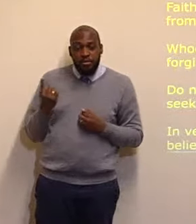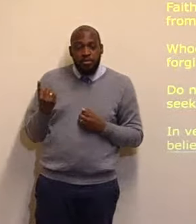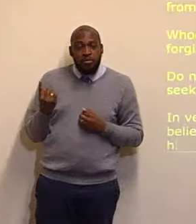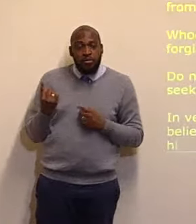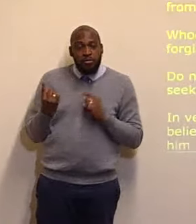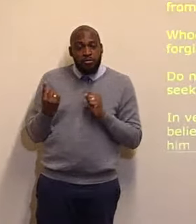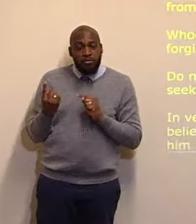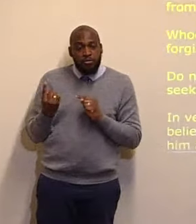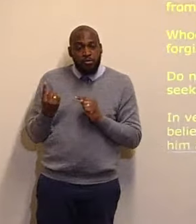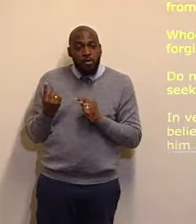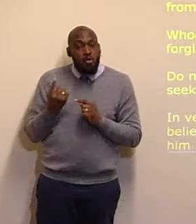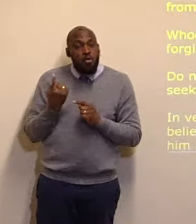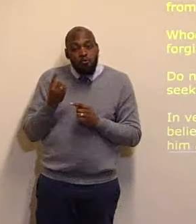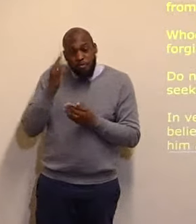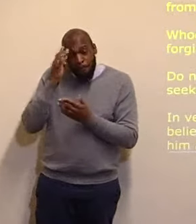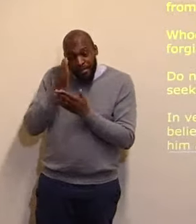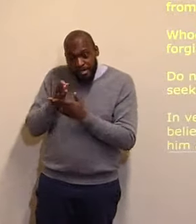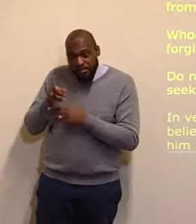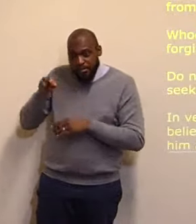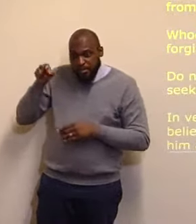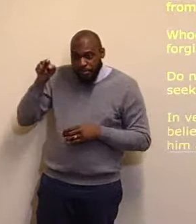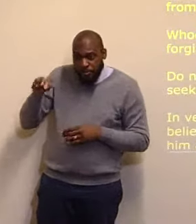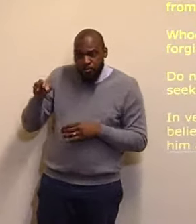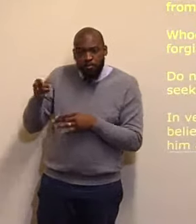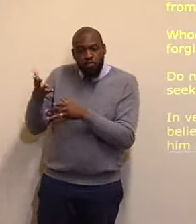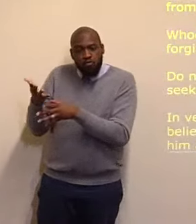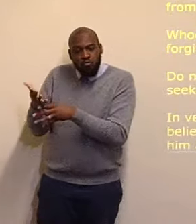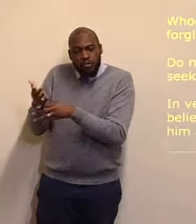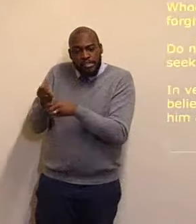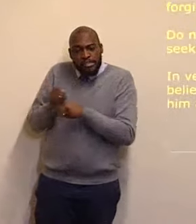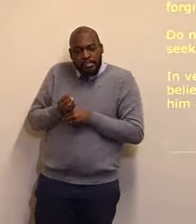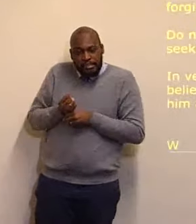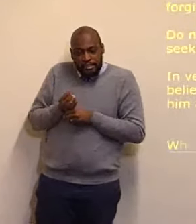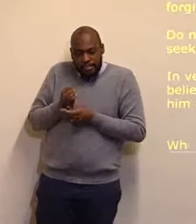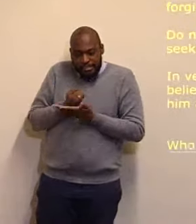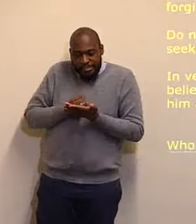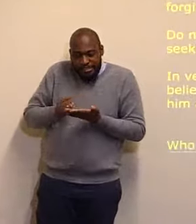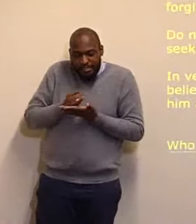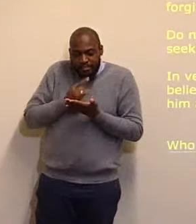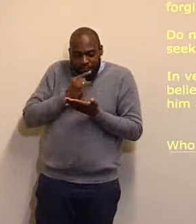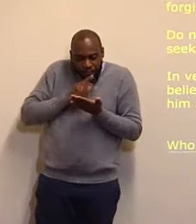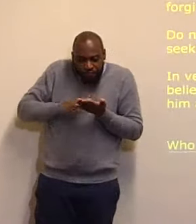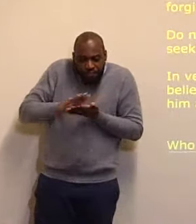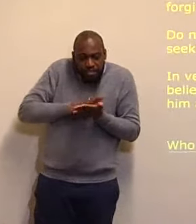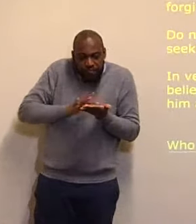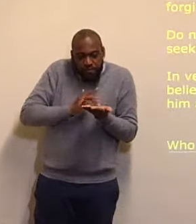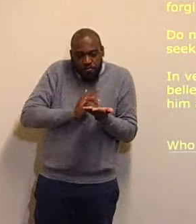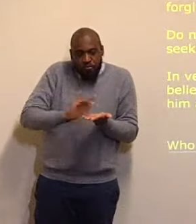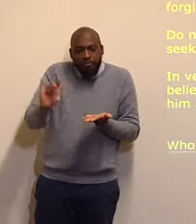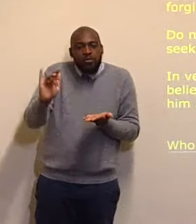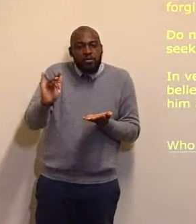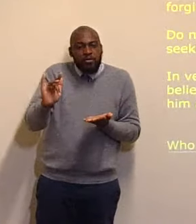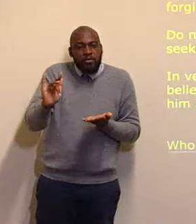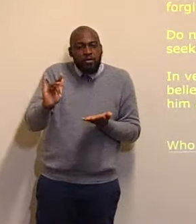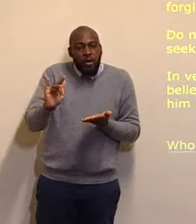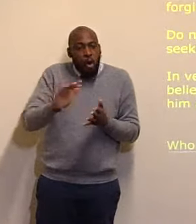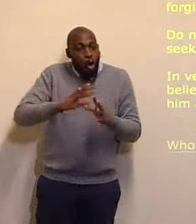believes in him, receives, the remission, of all sins, all of them,